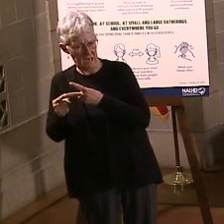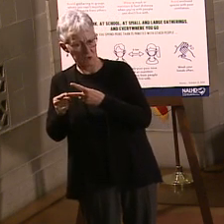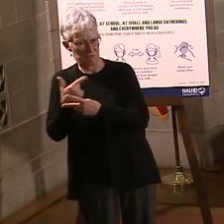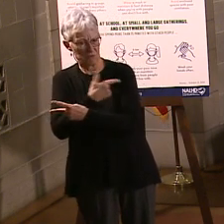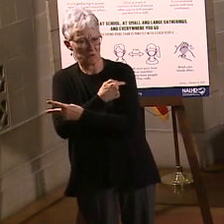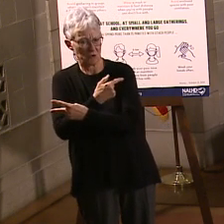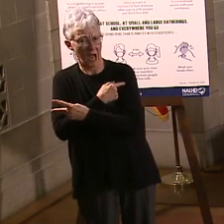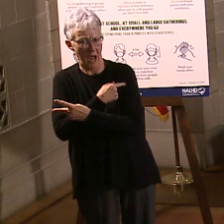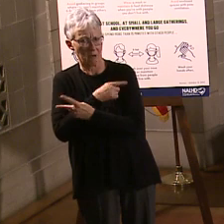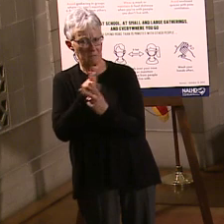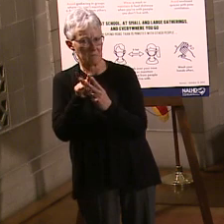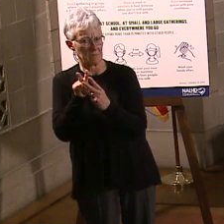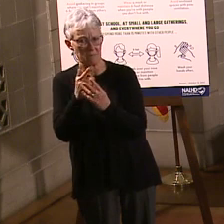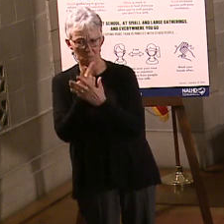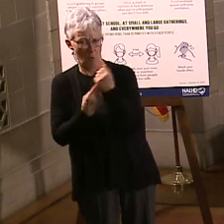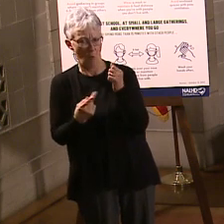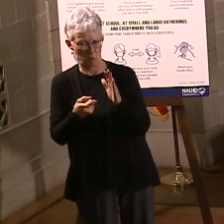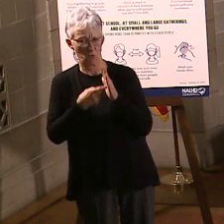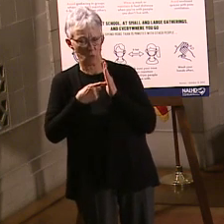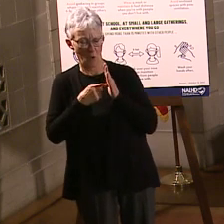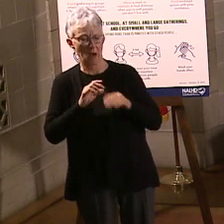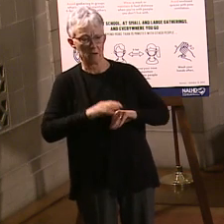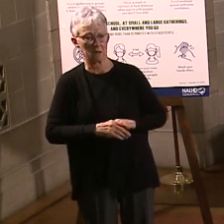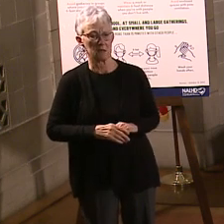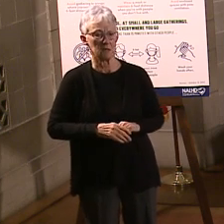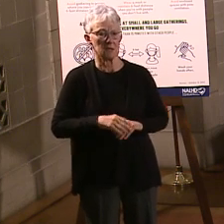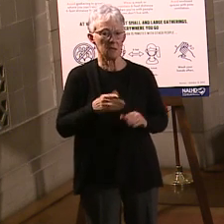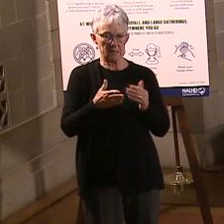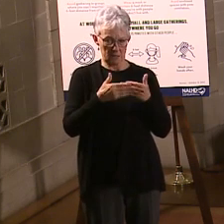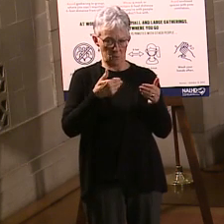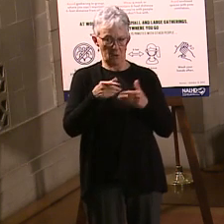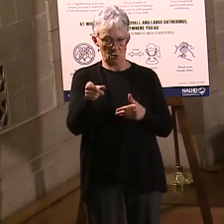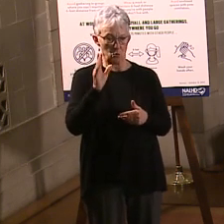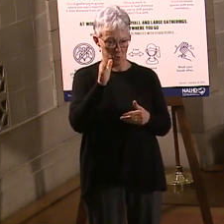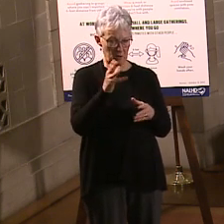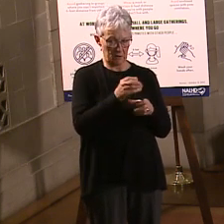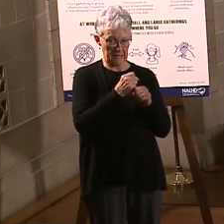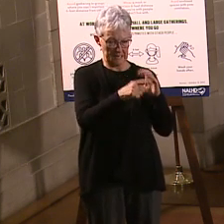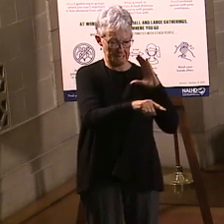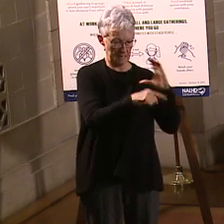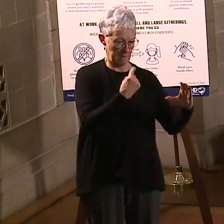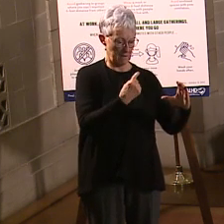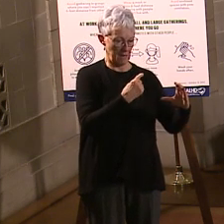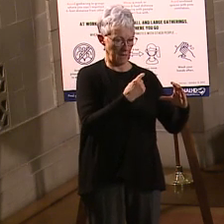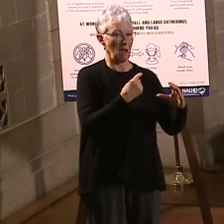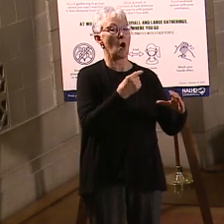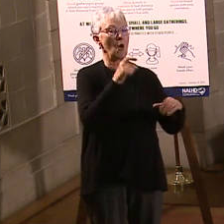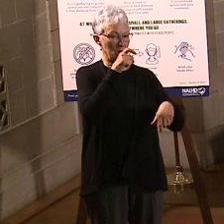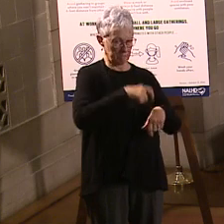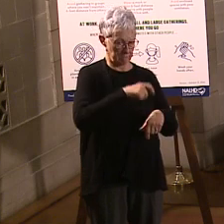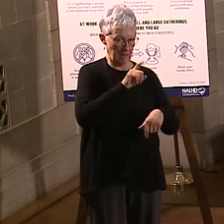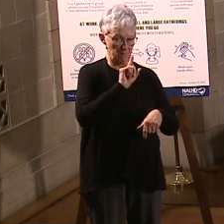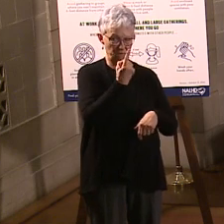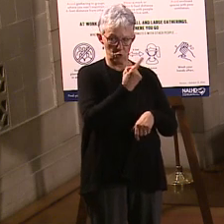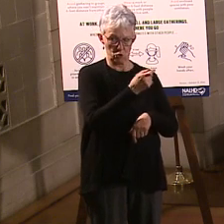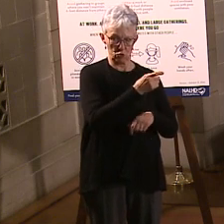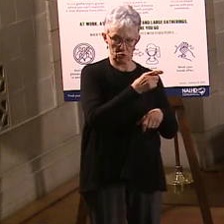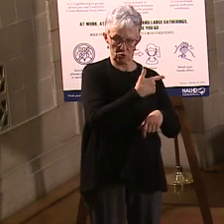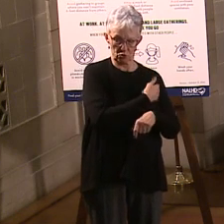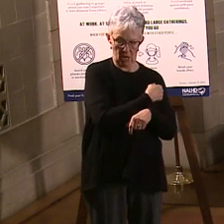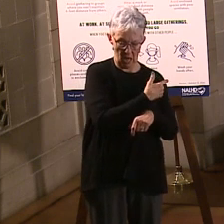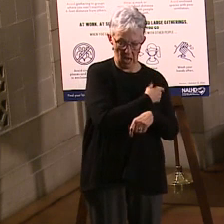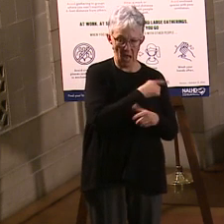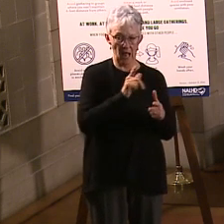if you don't have technology, how we're helping with that. But you'll get a confirmation email. And then you will get a reminder email when your appointment's coming up.